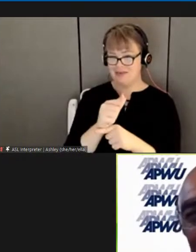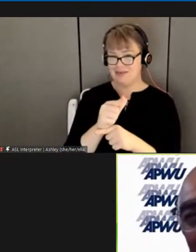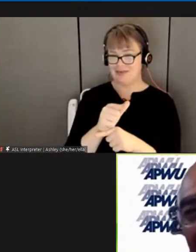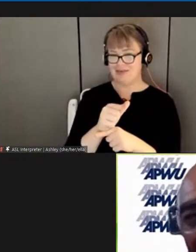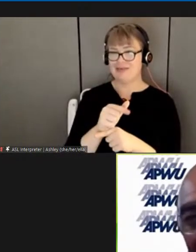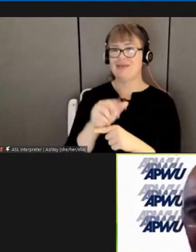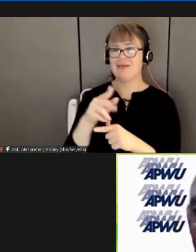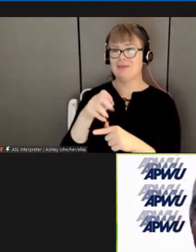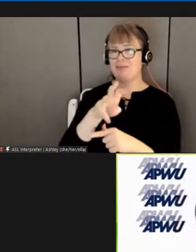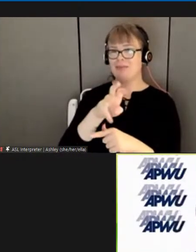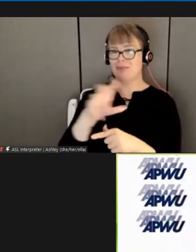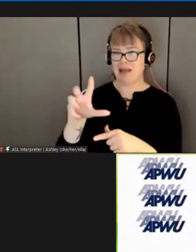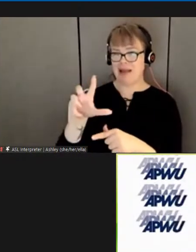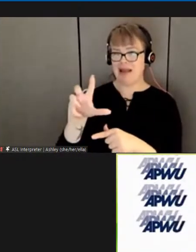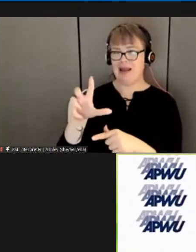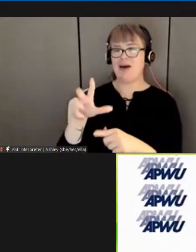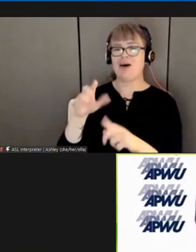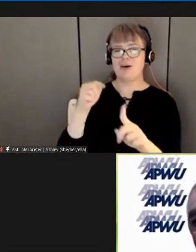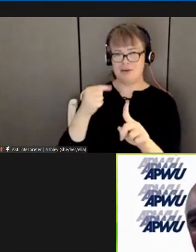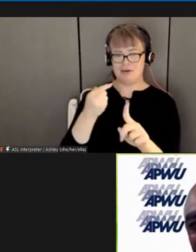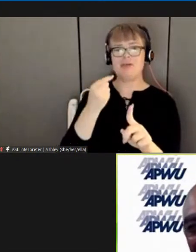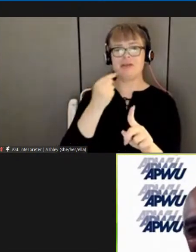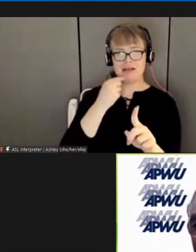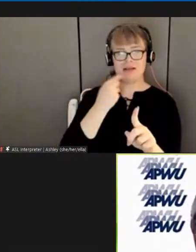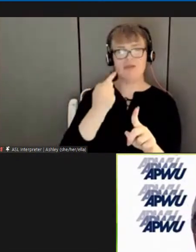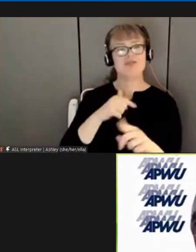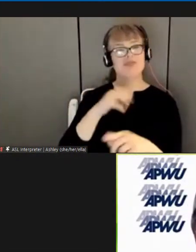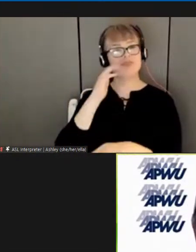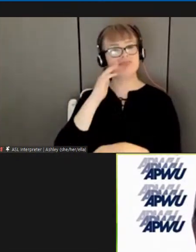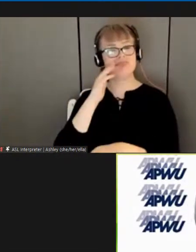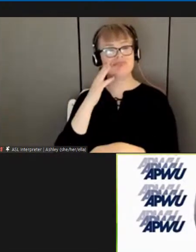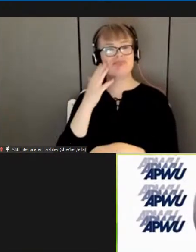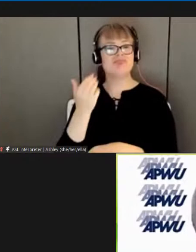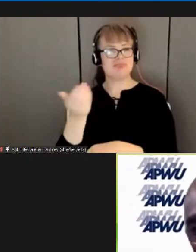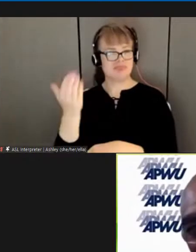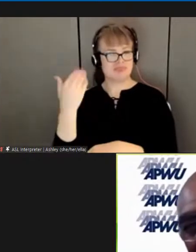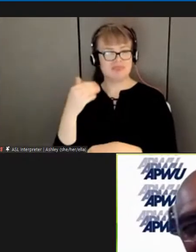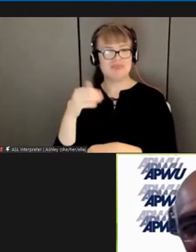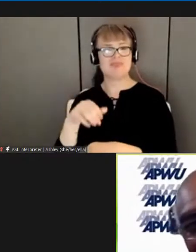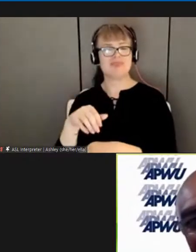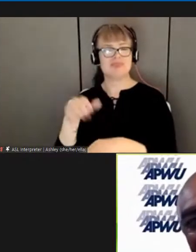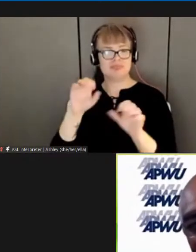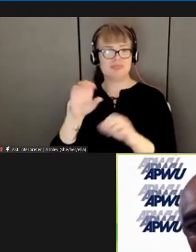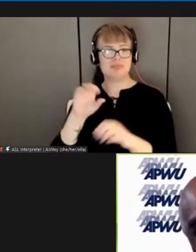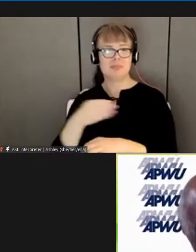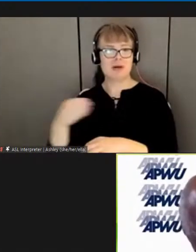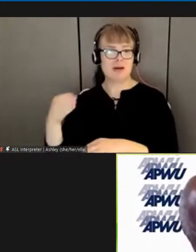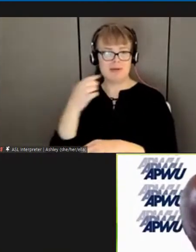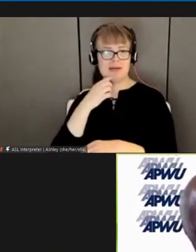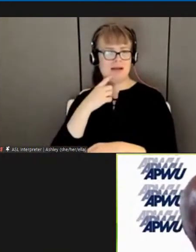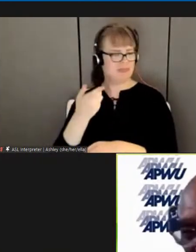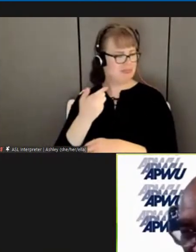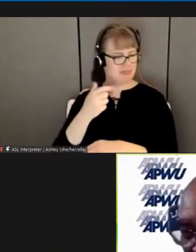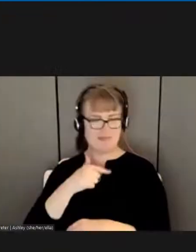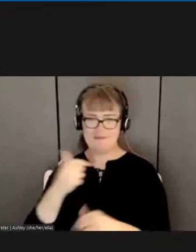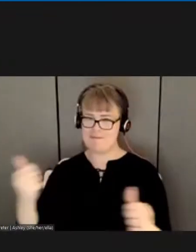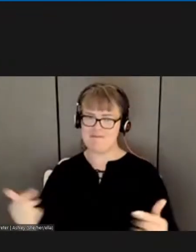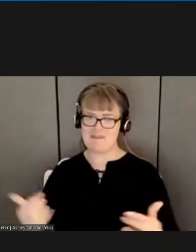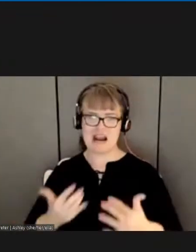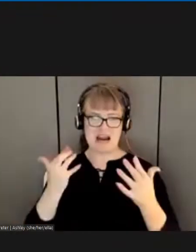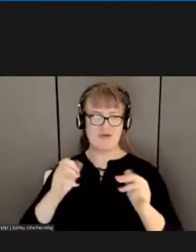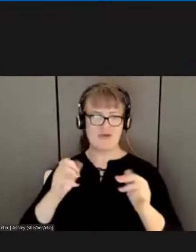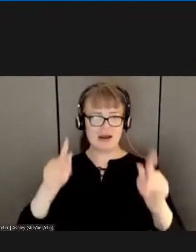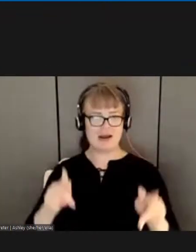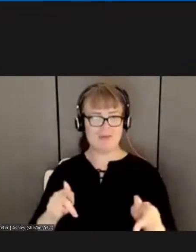up keep it home anyway thank you thank y'all have a good night and solidarity